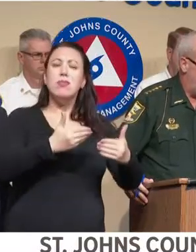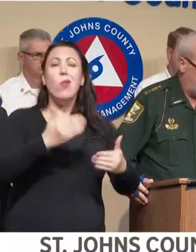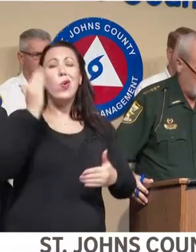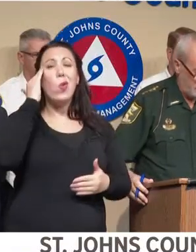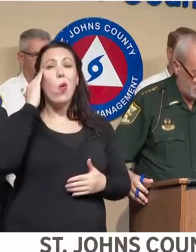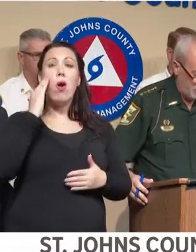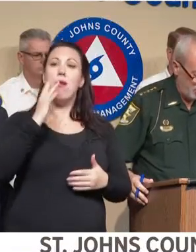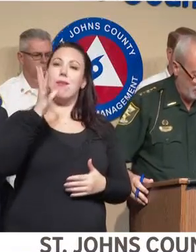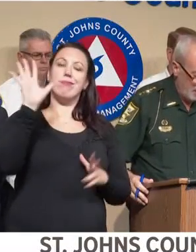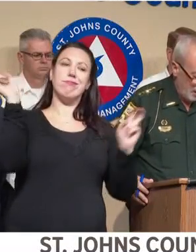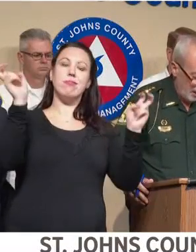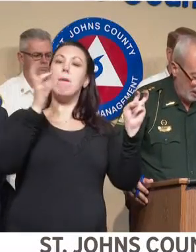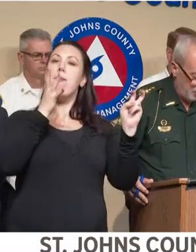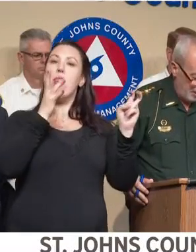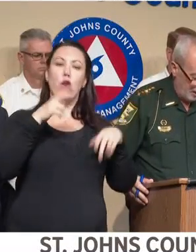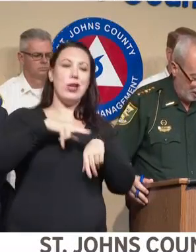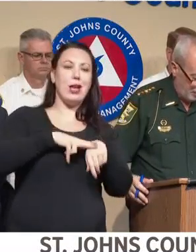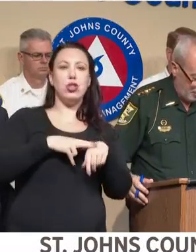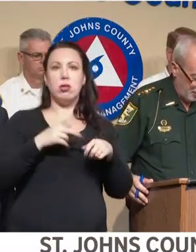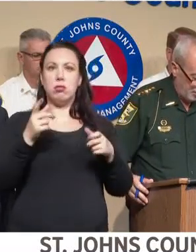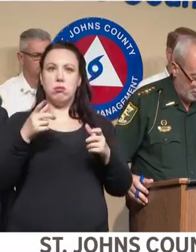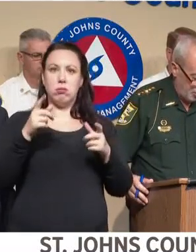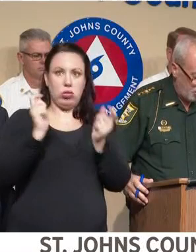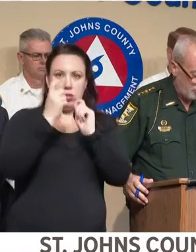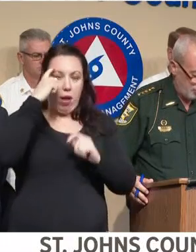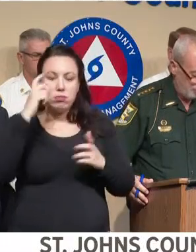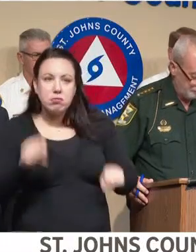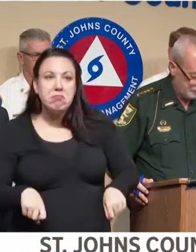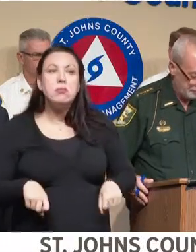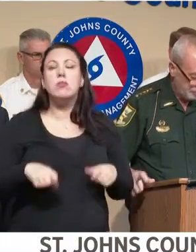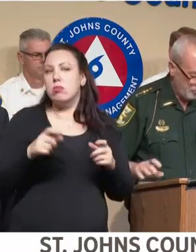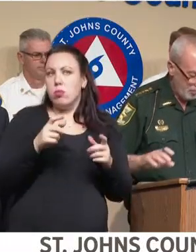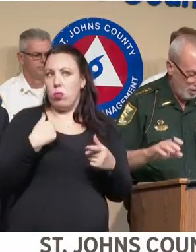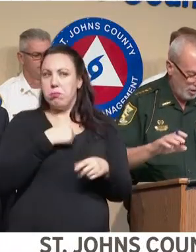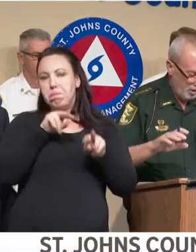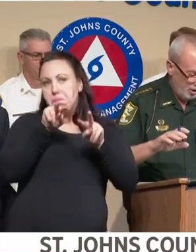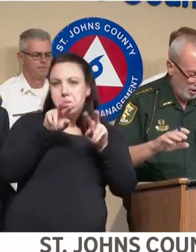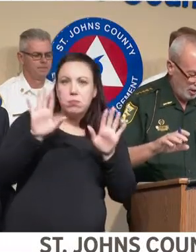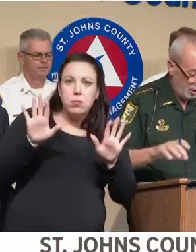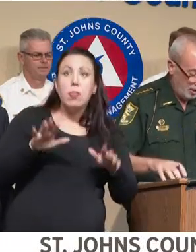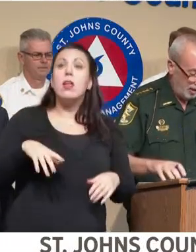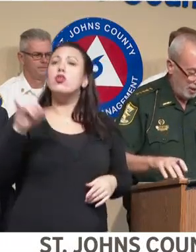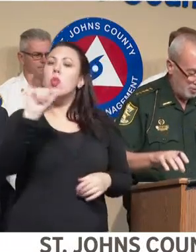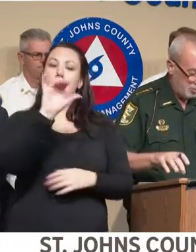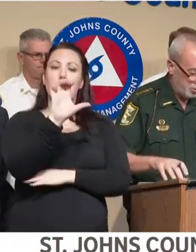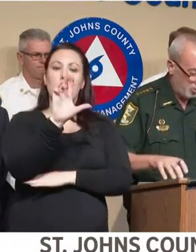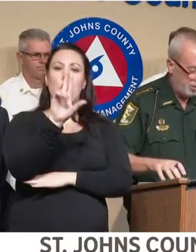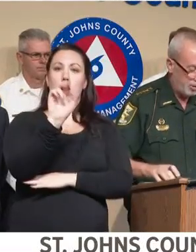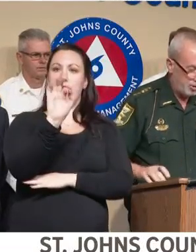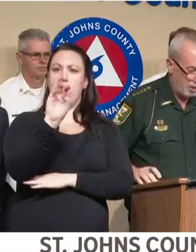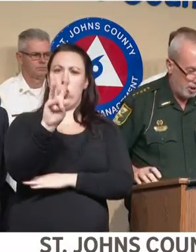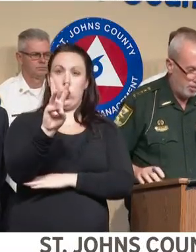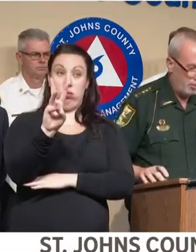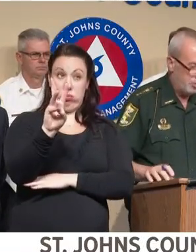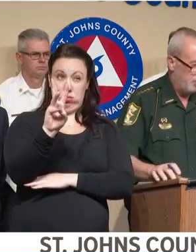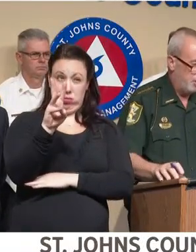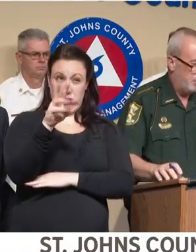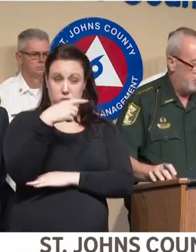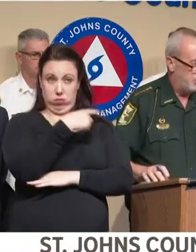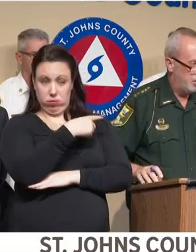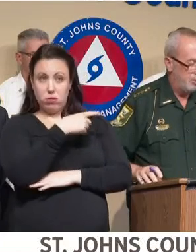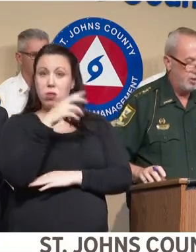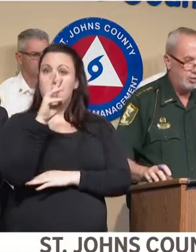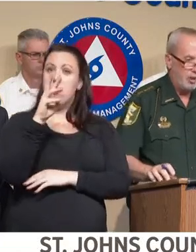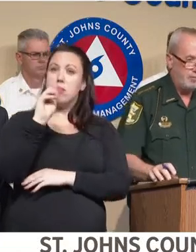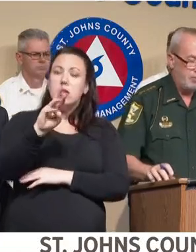fickle. That's one thing we know for sure. A couple of things. The curfew. And again, as Mr. Wanchek said, there's going